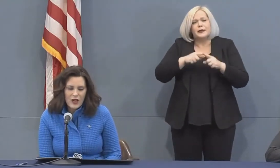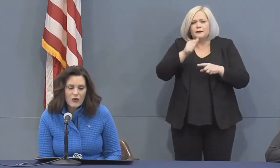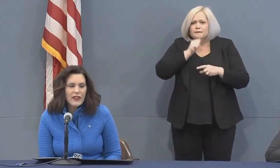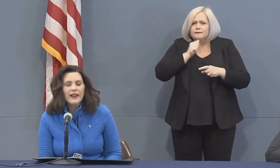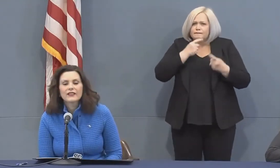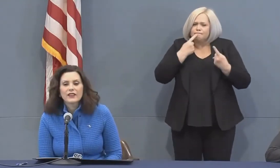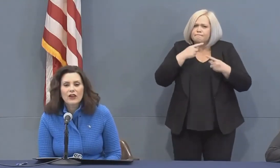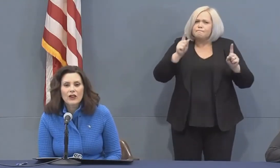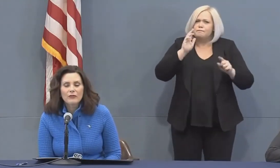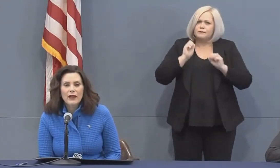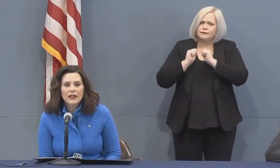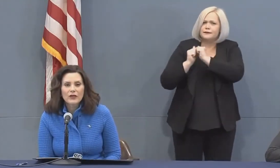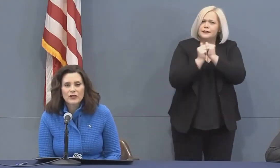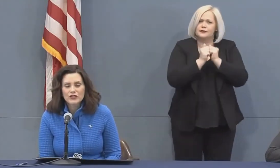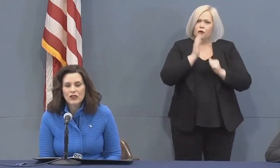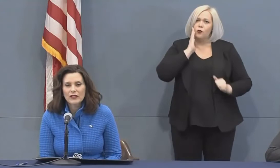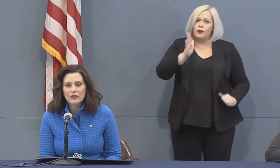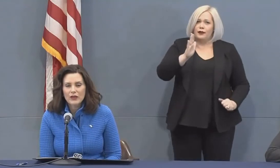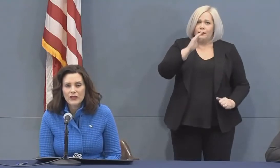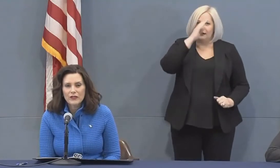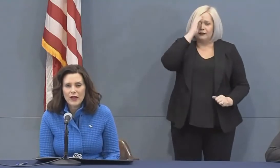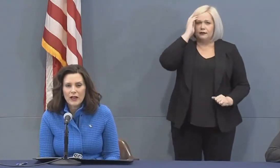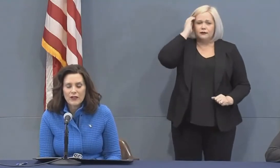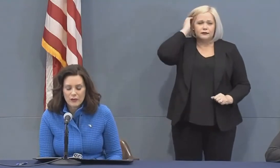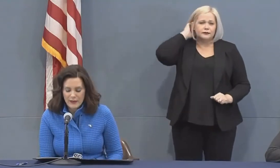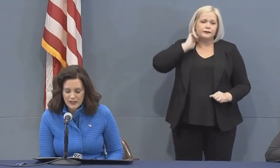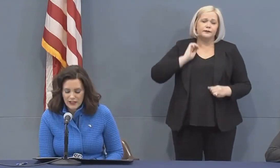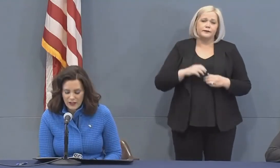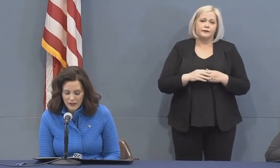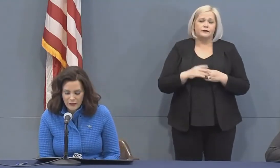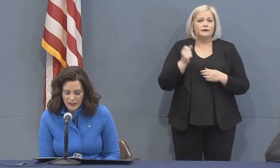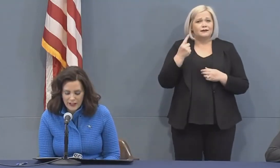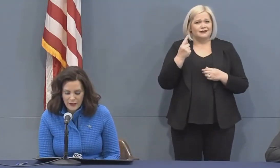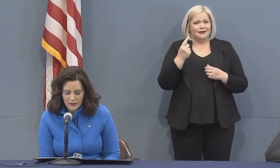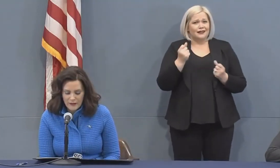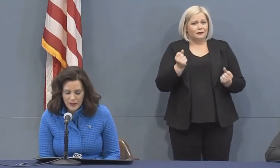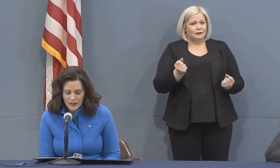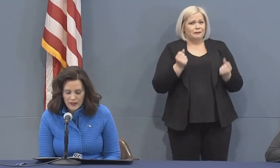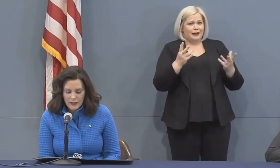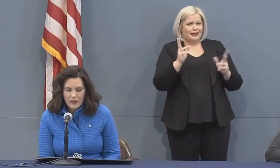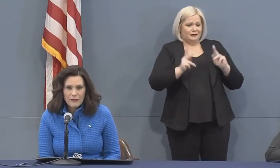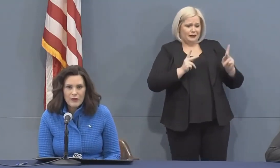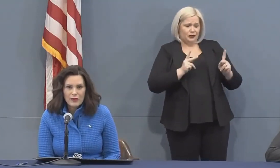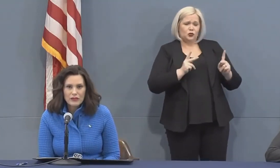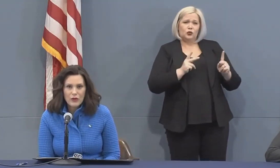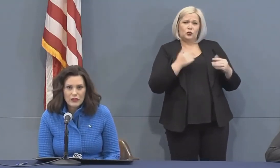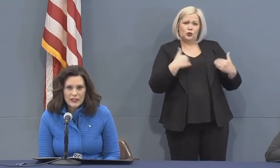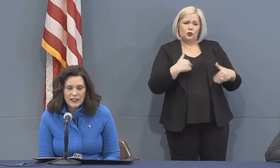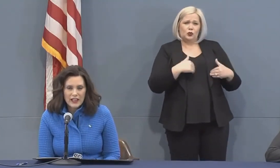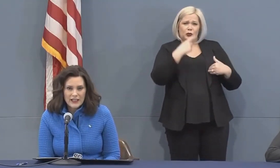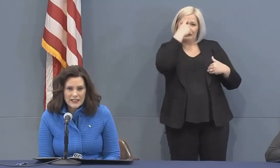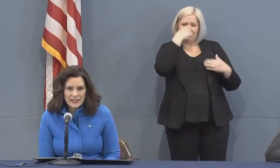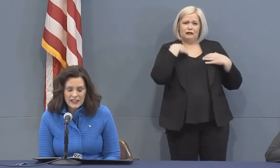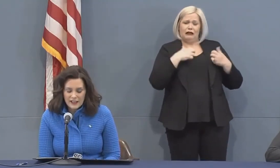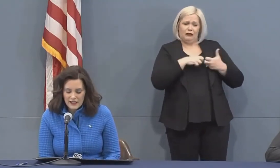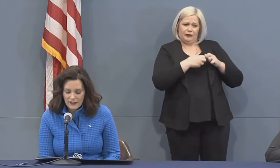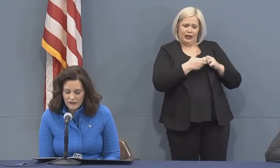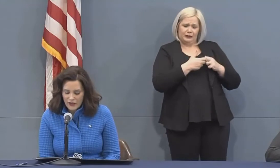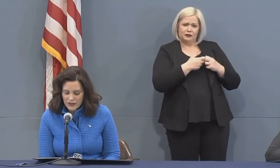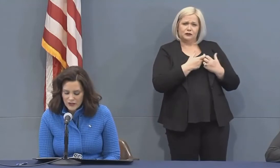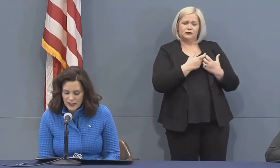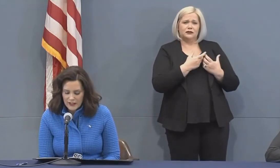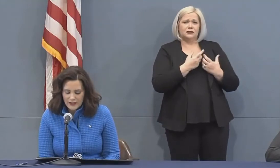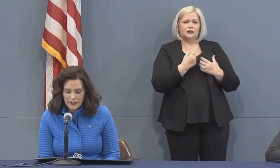I know that there are many who are struggling with their mental health right now. People are lonely and isolated